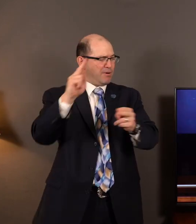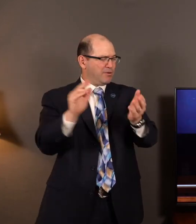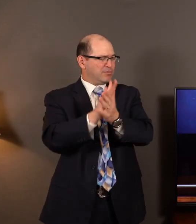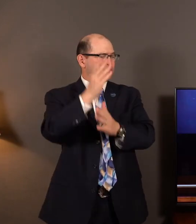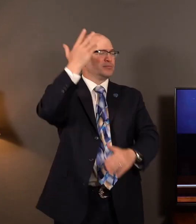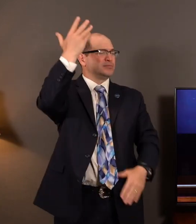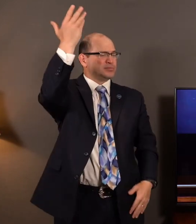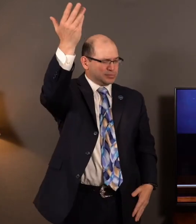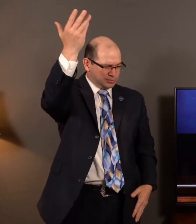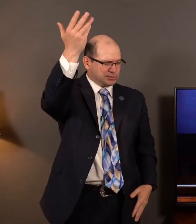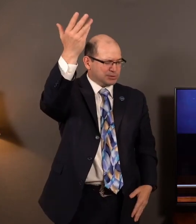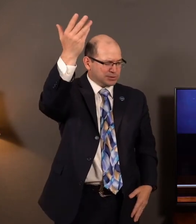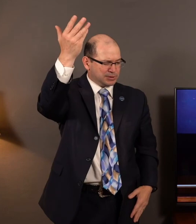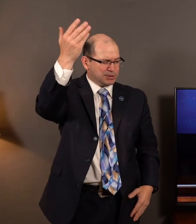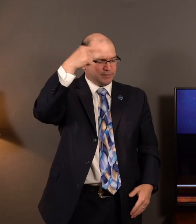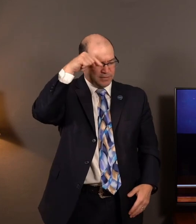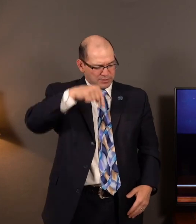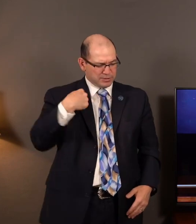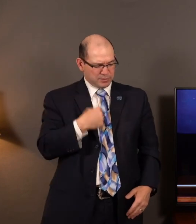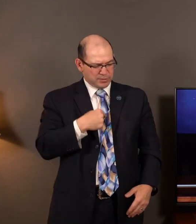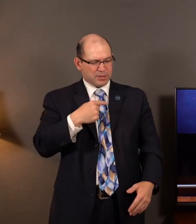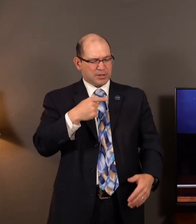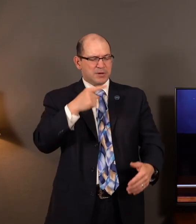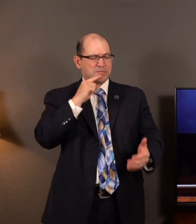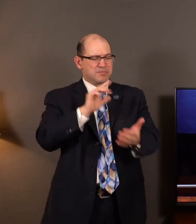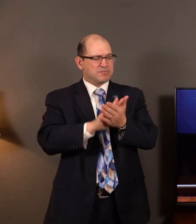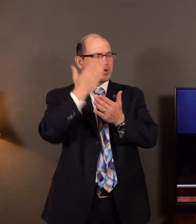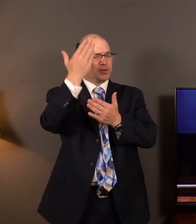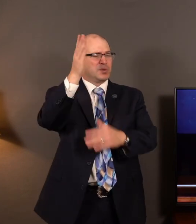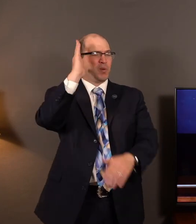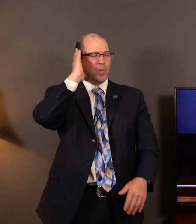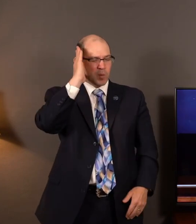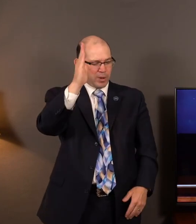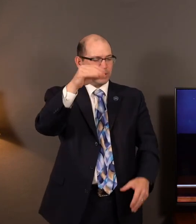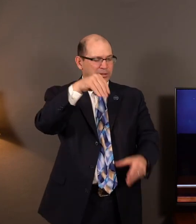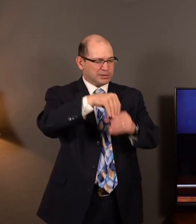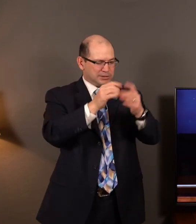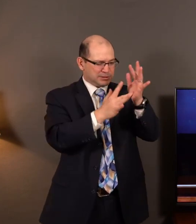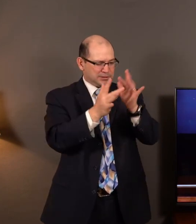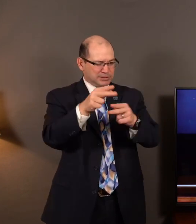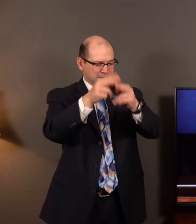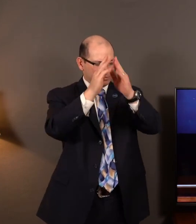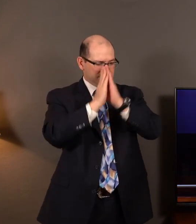for Your glory. And for this, we promise to praise and to thank You. In Jesus' name, Amen.